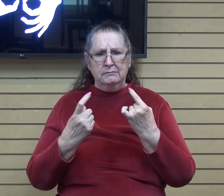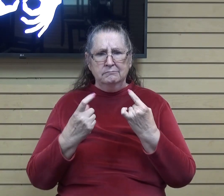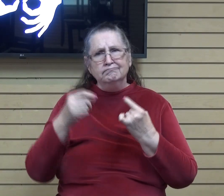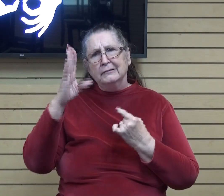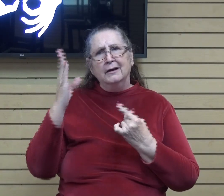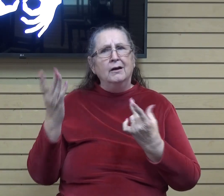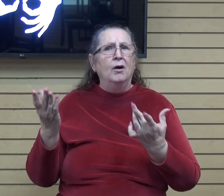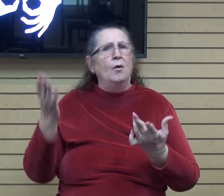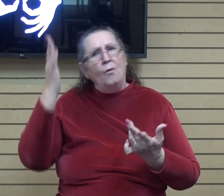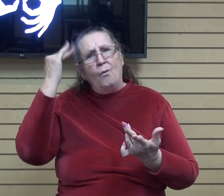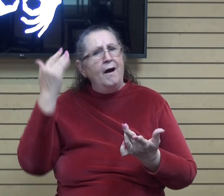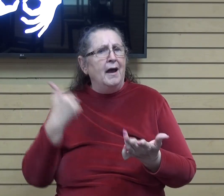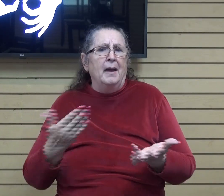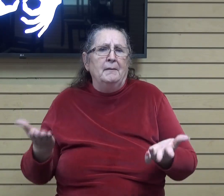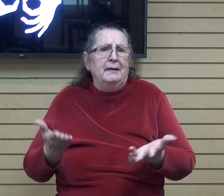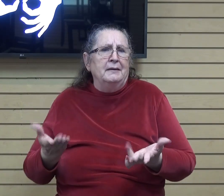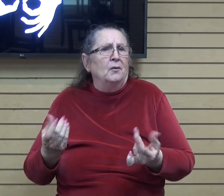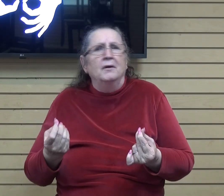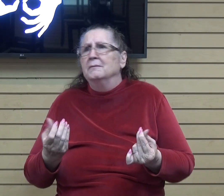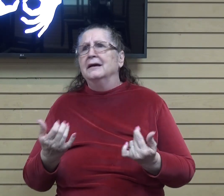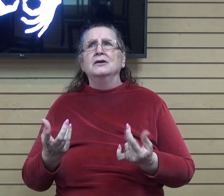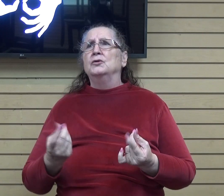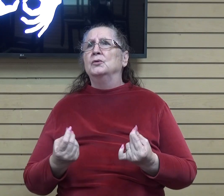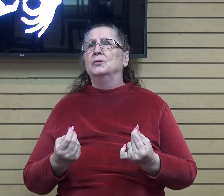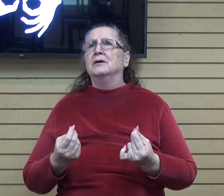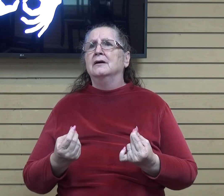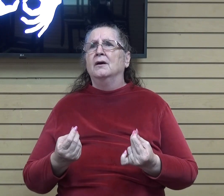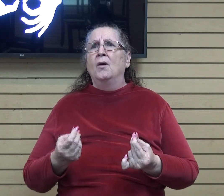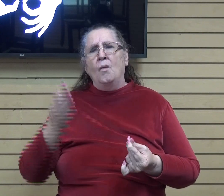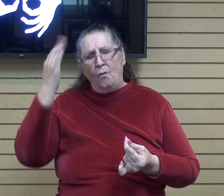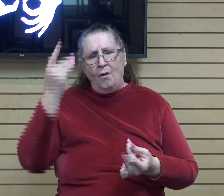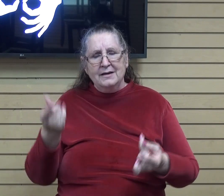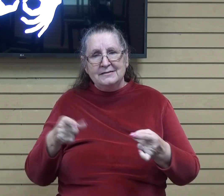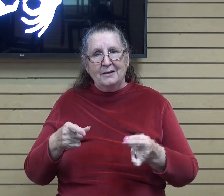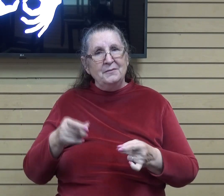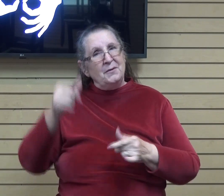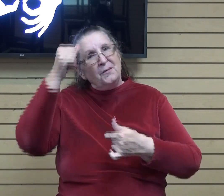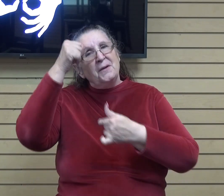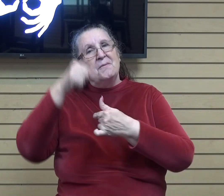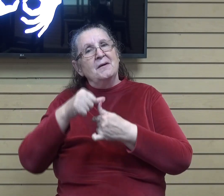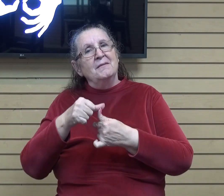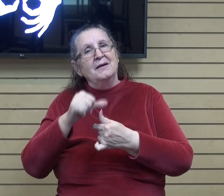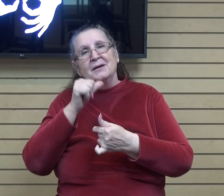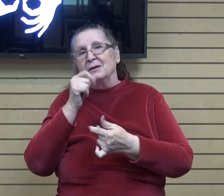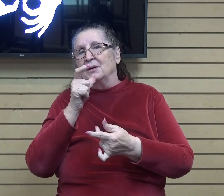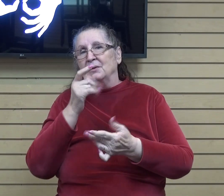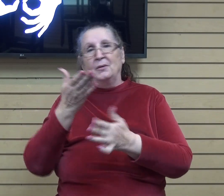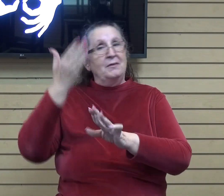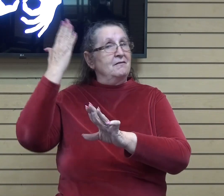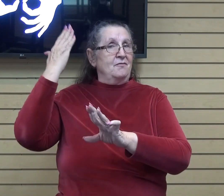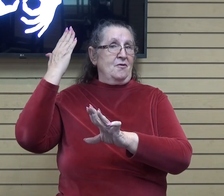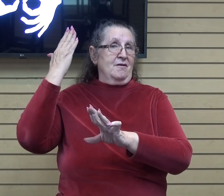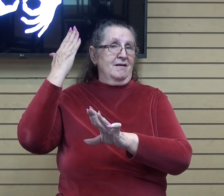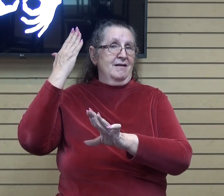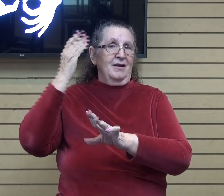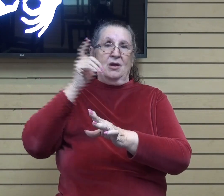what am I here for? What am I doing? Why is this happening? Remember, you're not who you were. You're who you are.